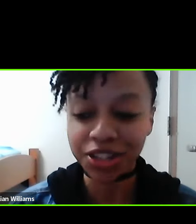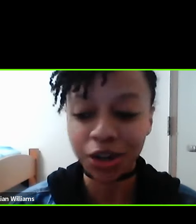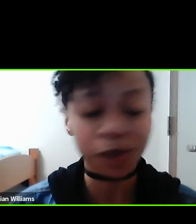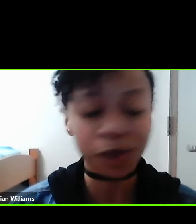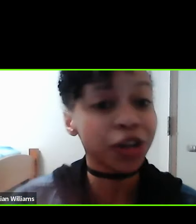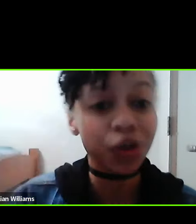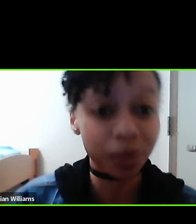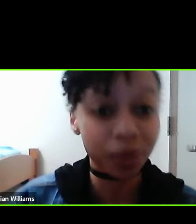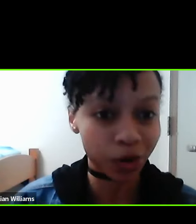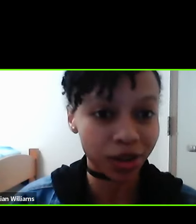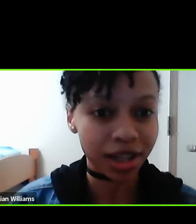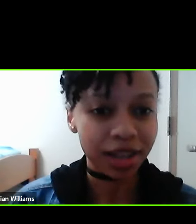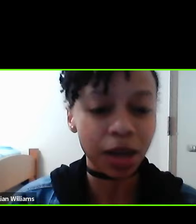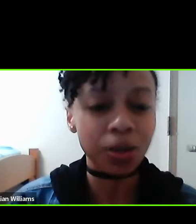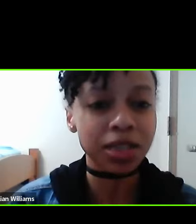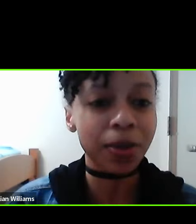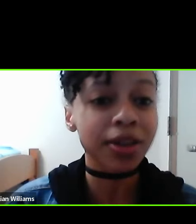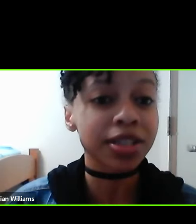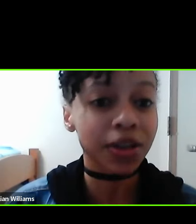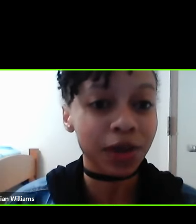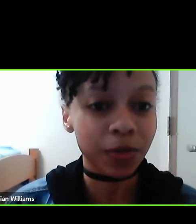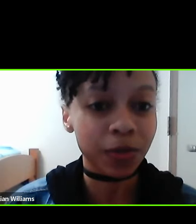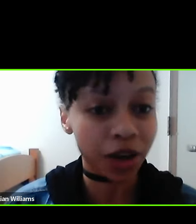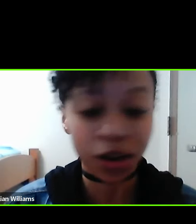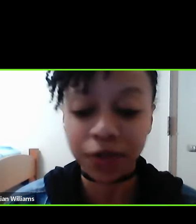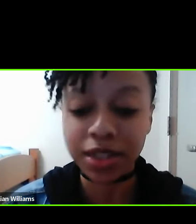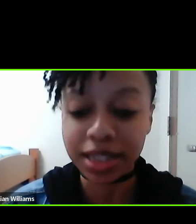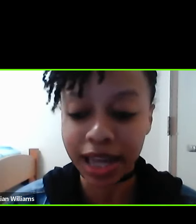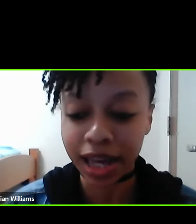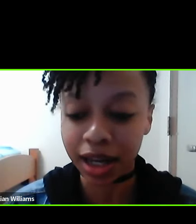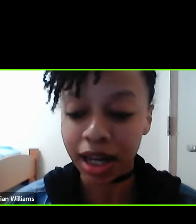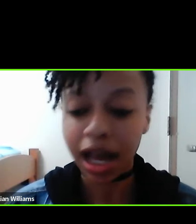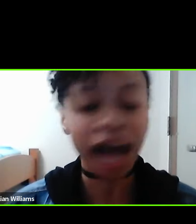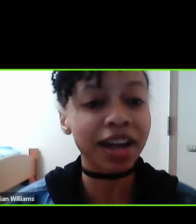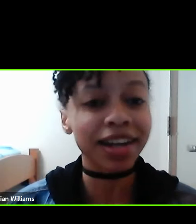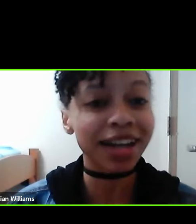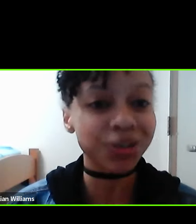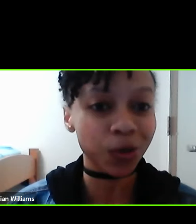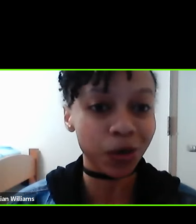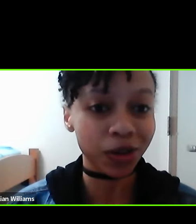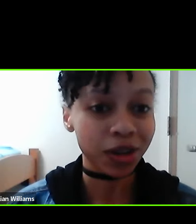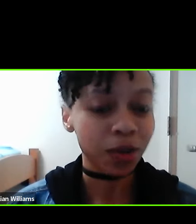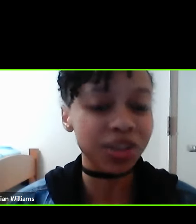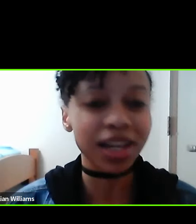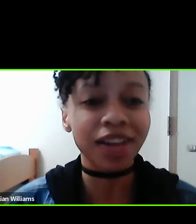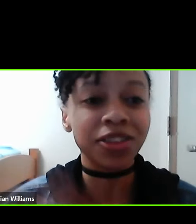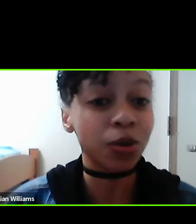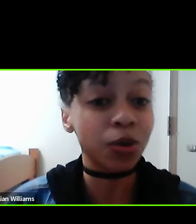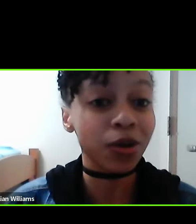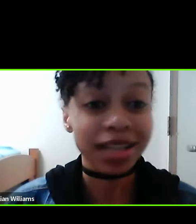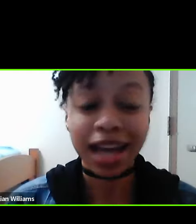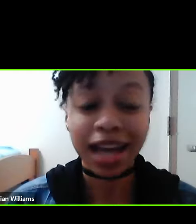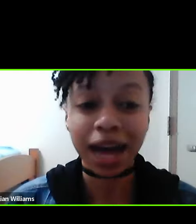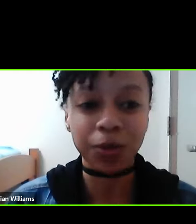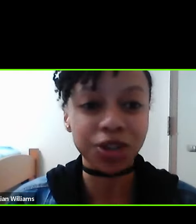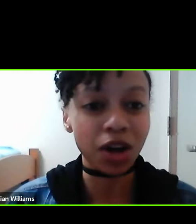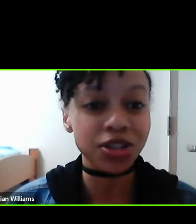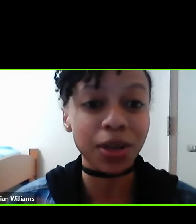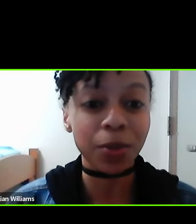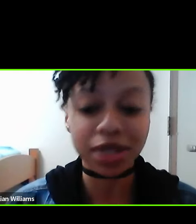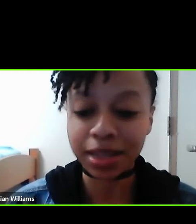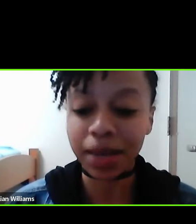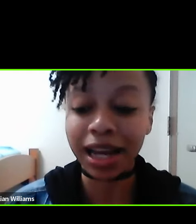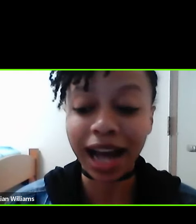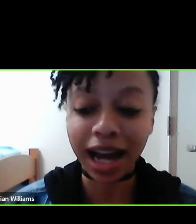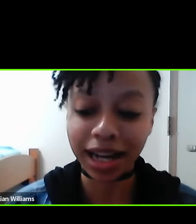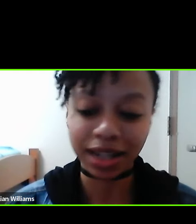intersection of a human world that wants to persecute him for the color of his skin and a natural world, which he adores and which also